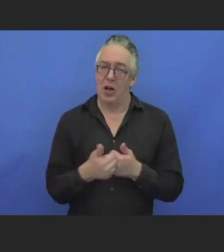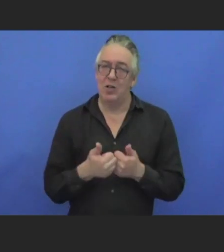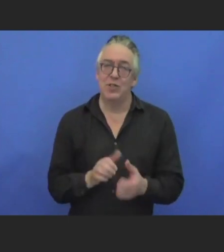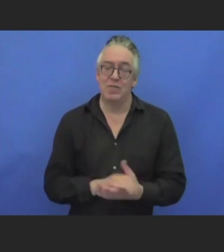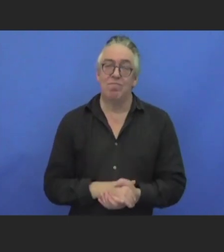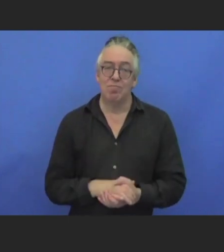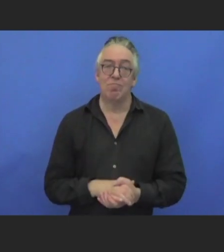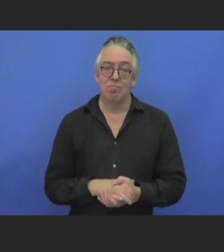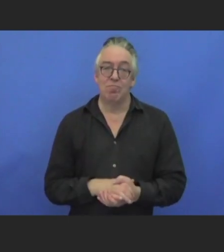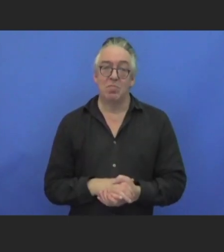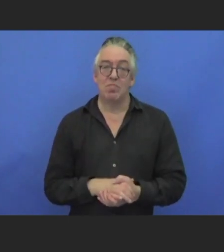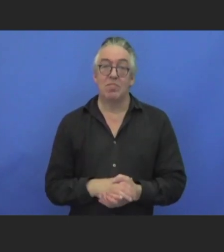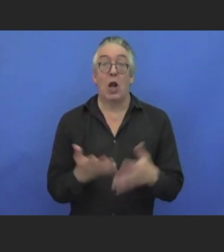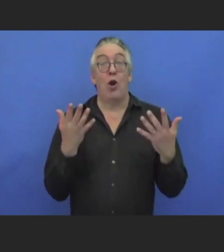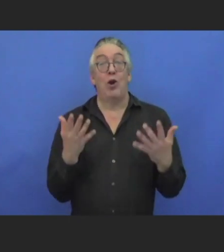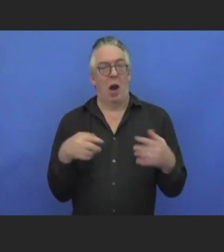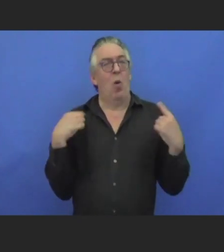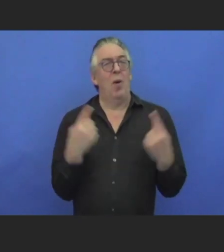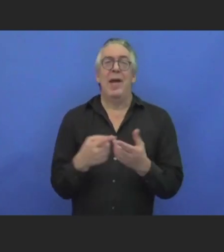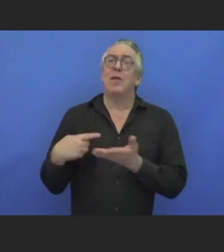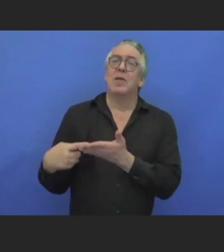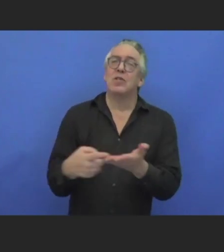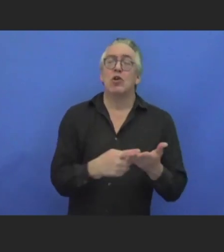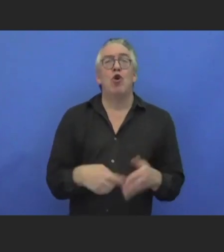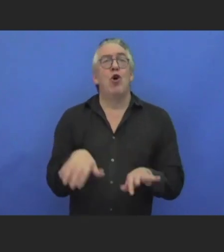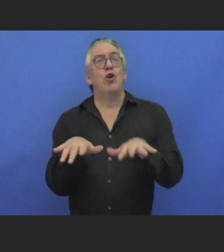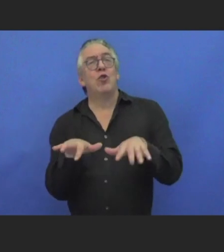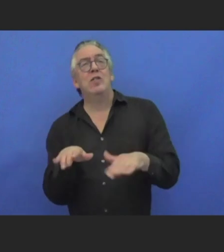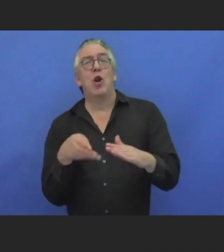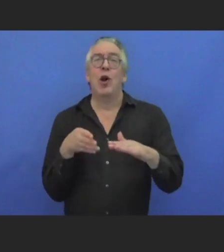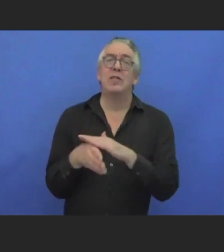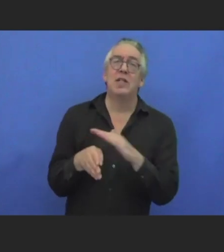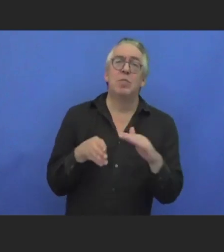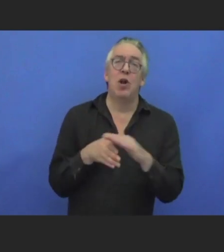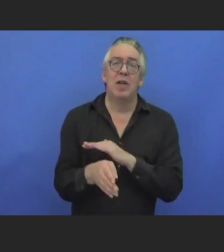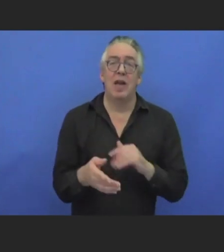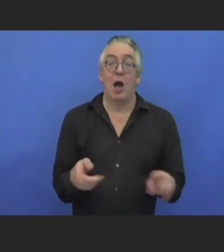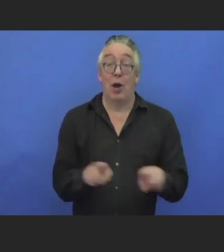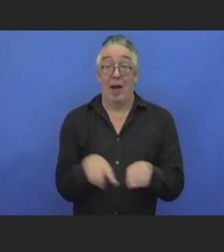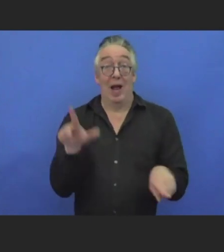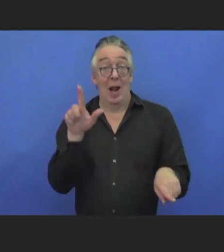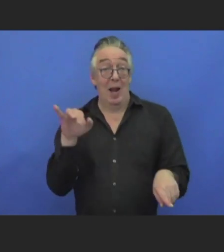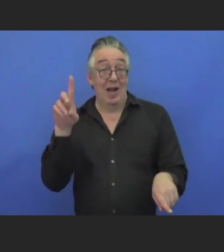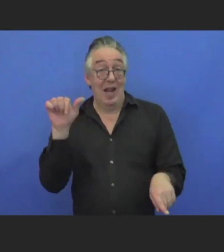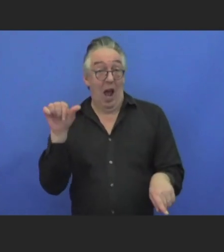digital accessibility, like just Lydia has mentioned about the captioning,